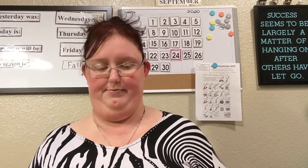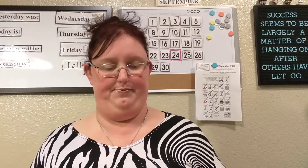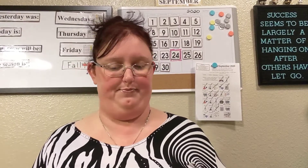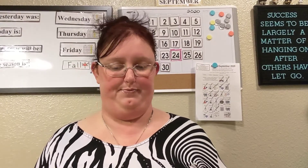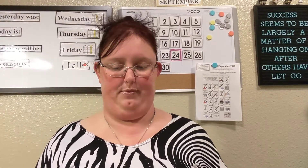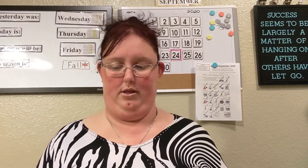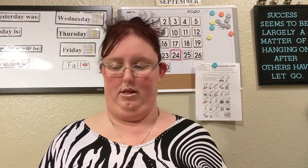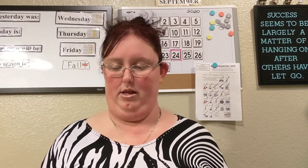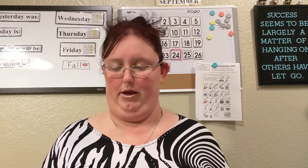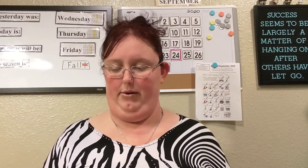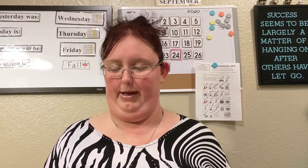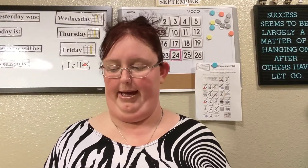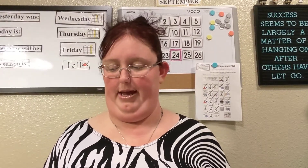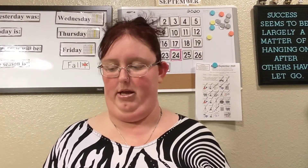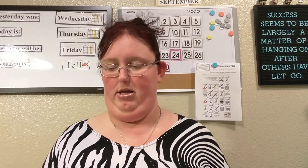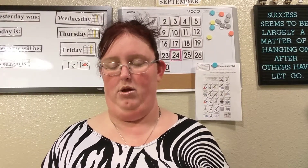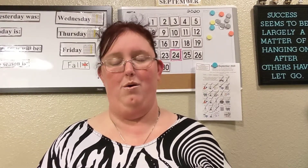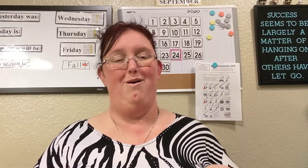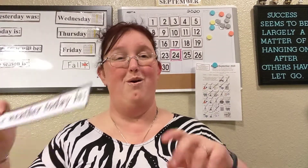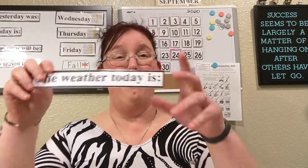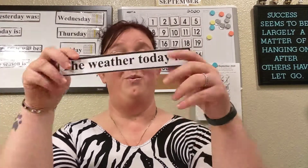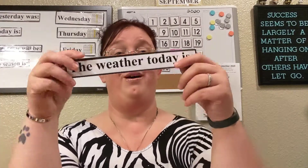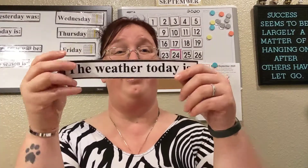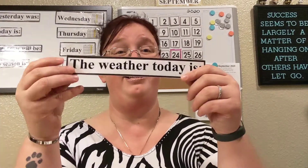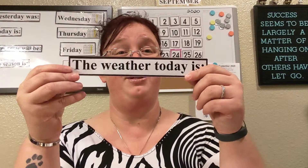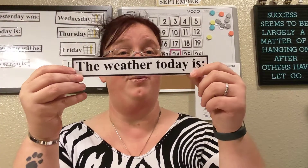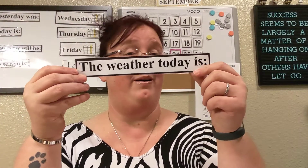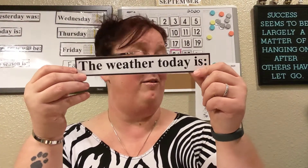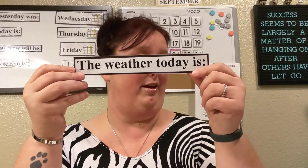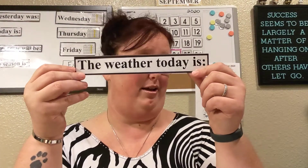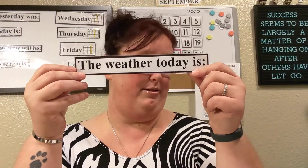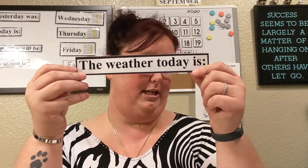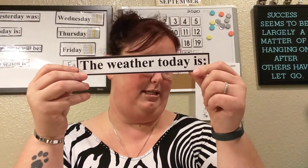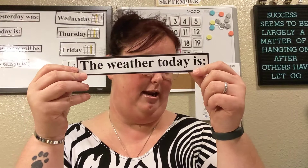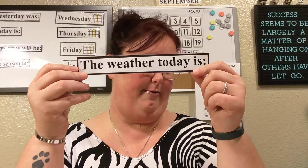okay what is the weather like outside today